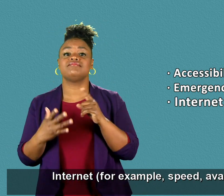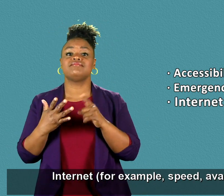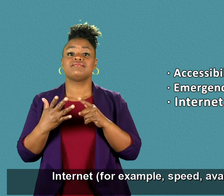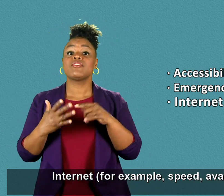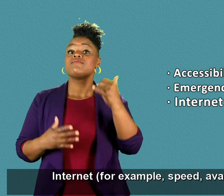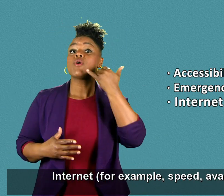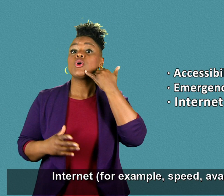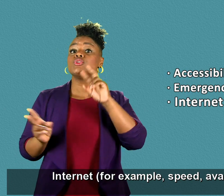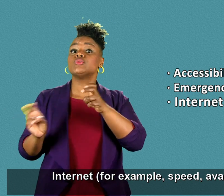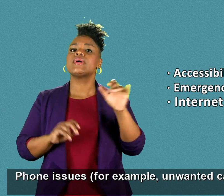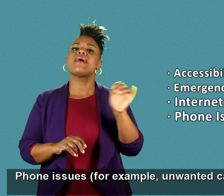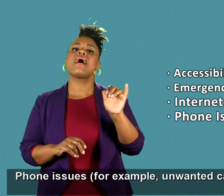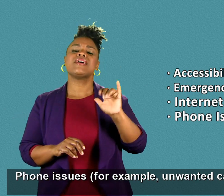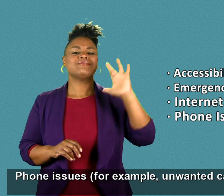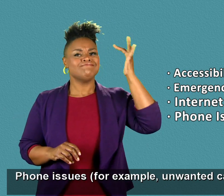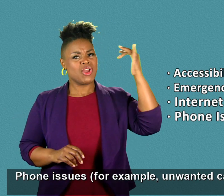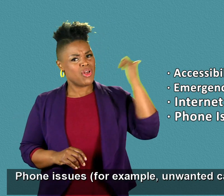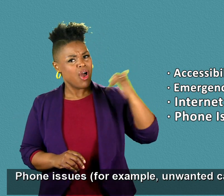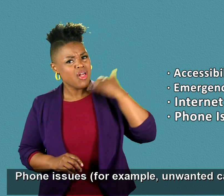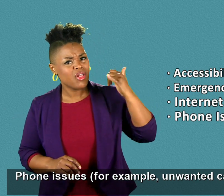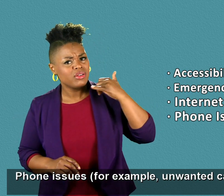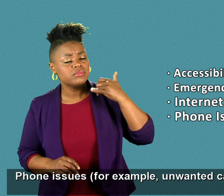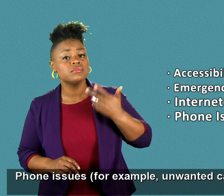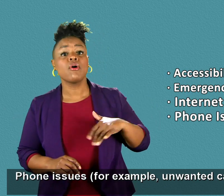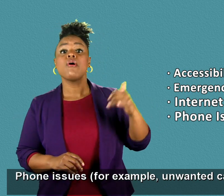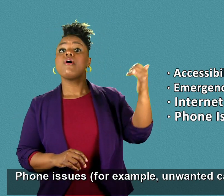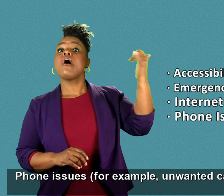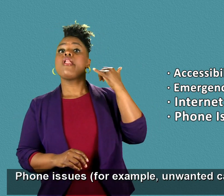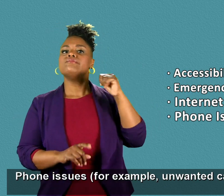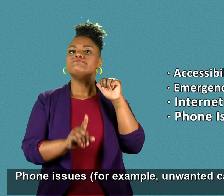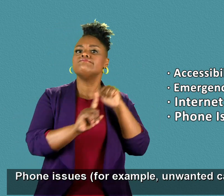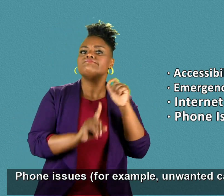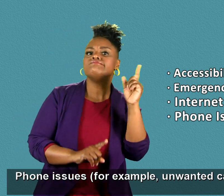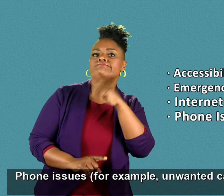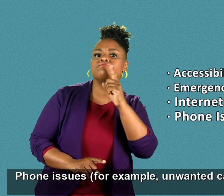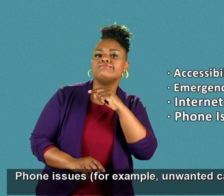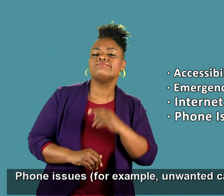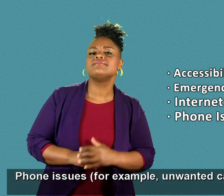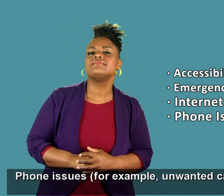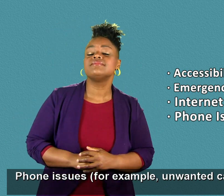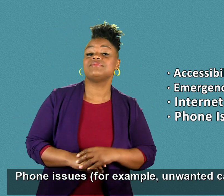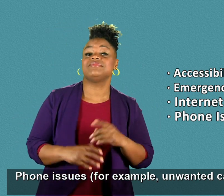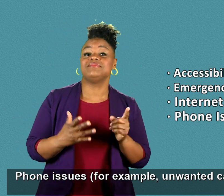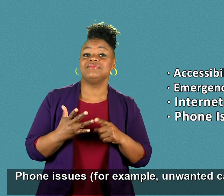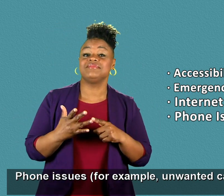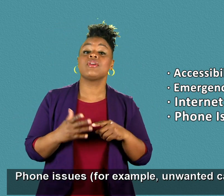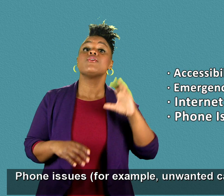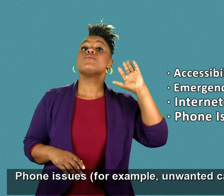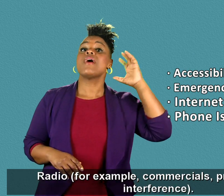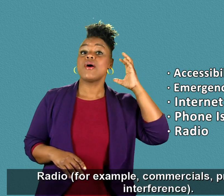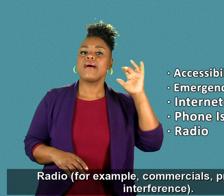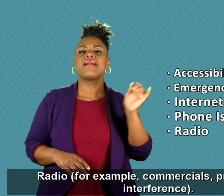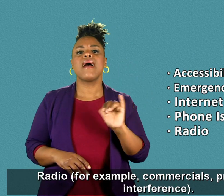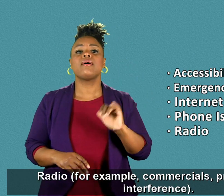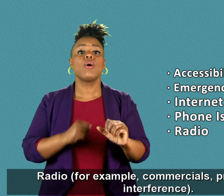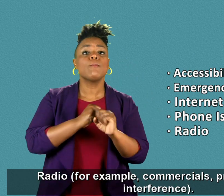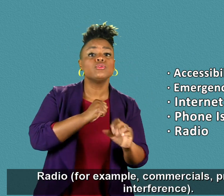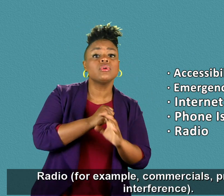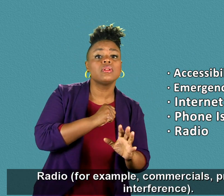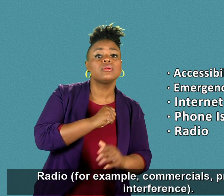availability. Phone issues, for example, unwanted calls, spoofing. Radio, for example,